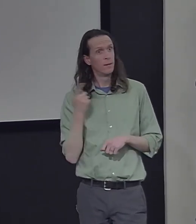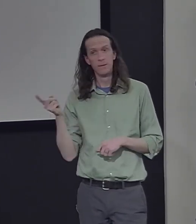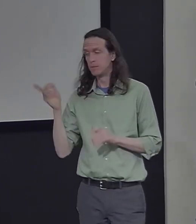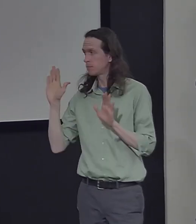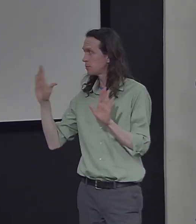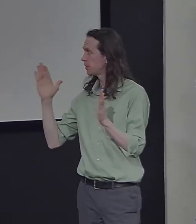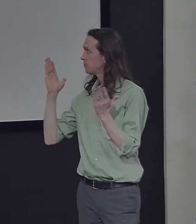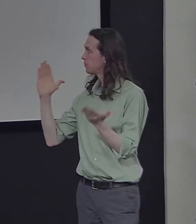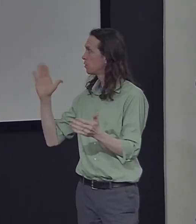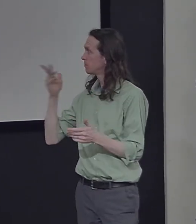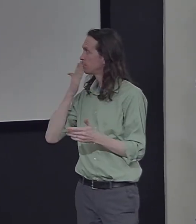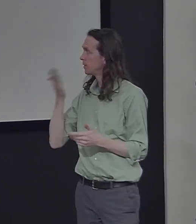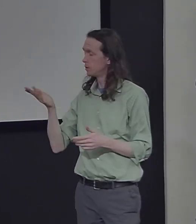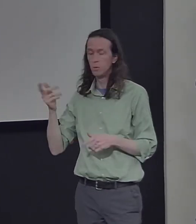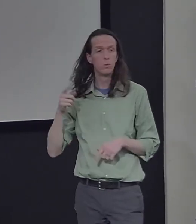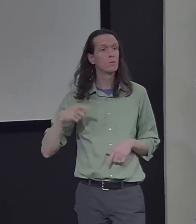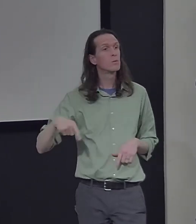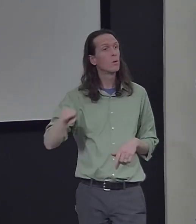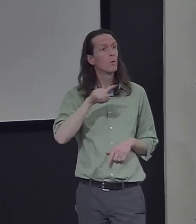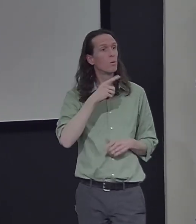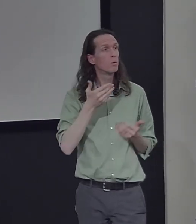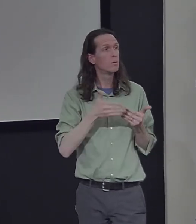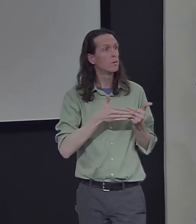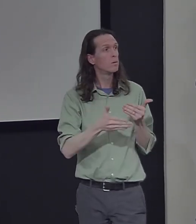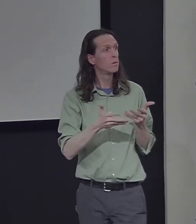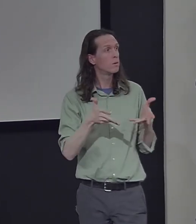So for today, again, thank you for your great presentation.